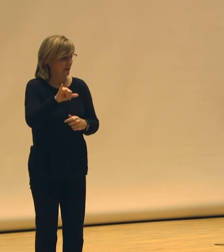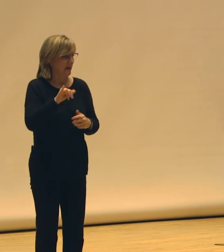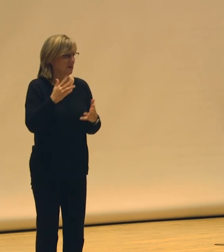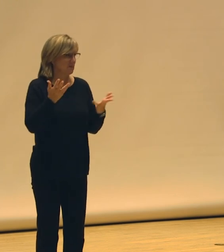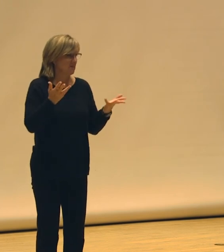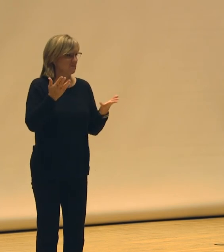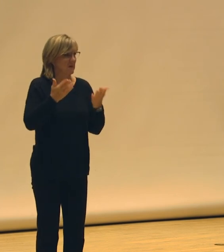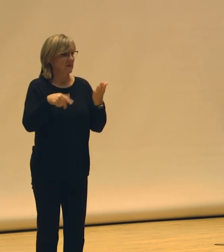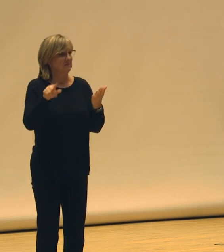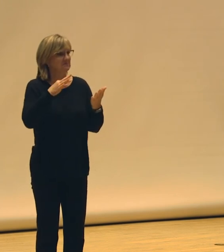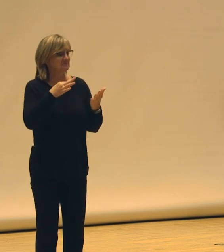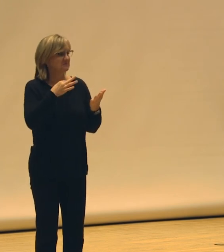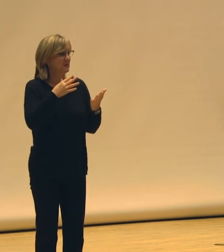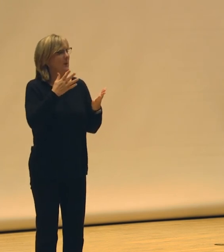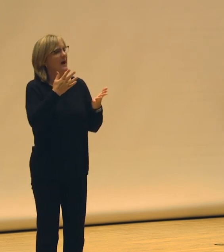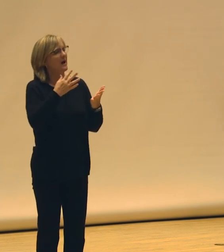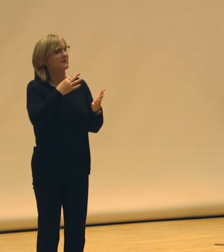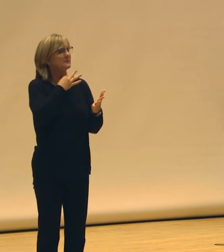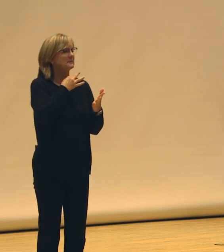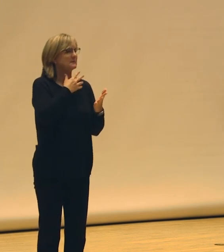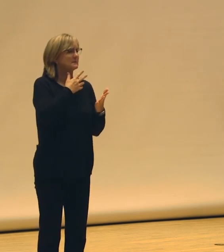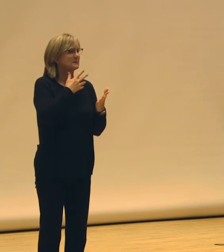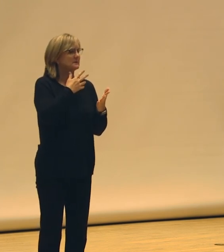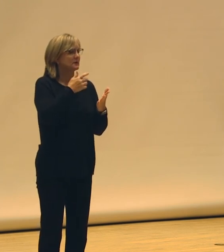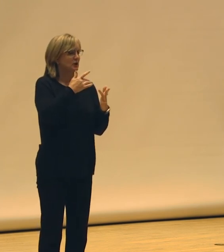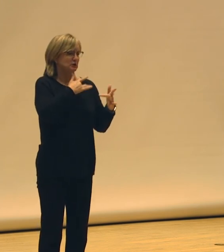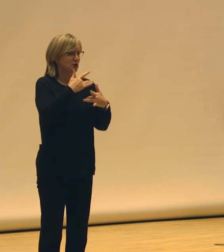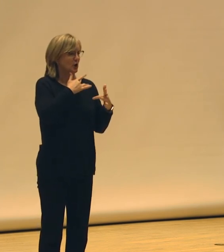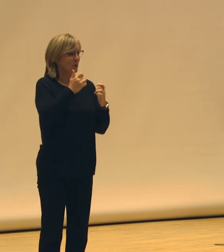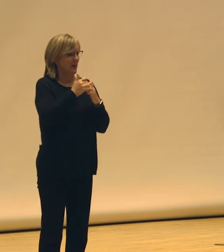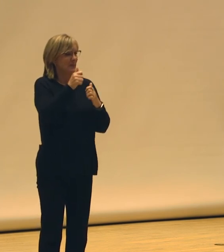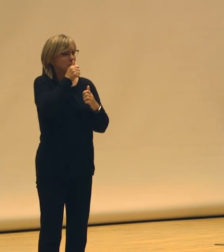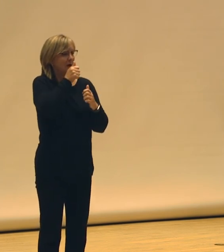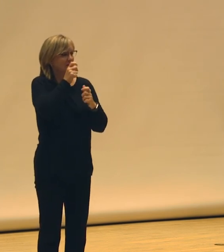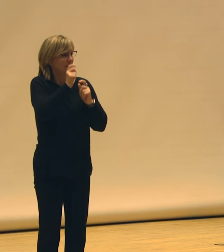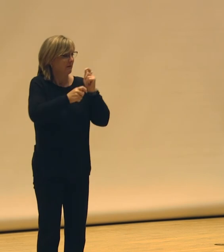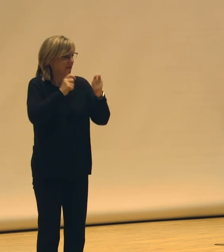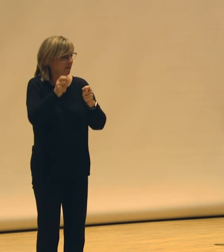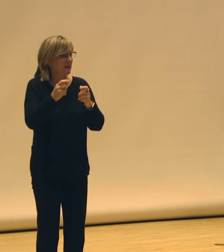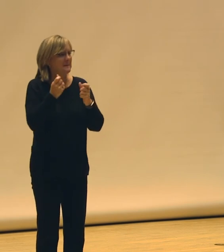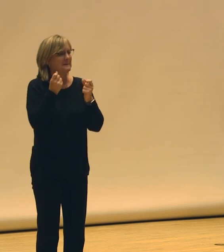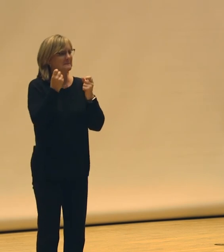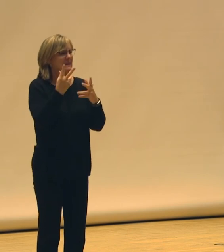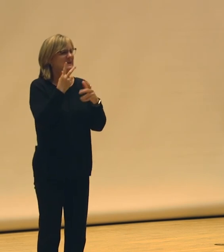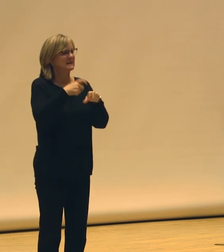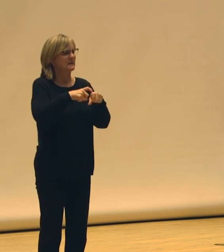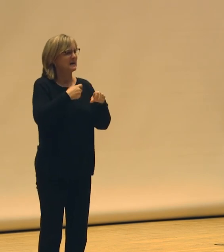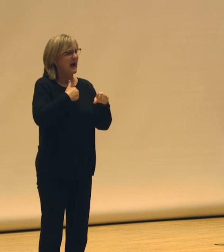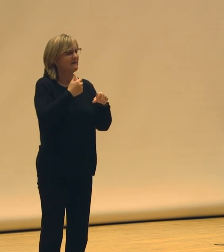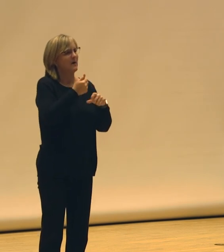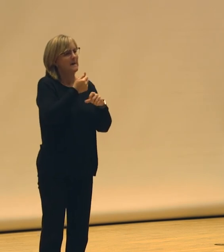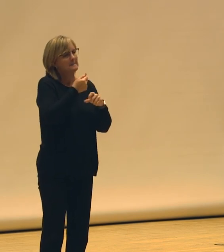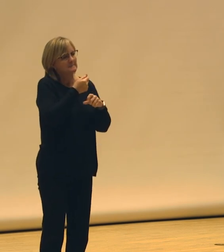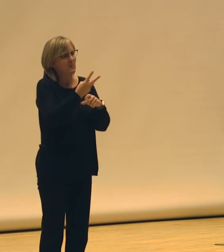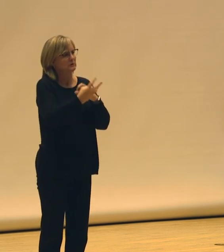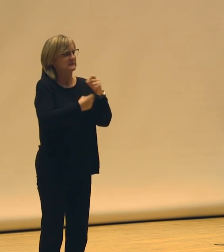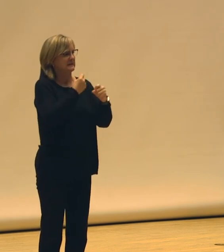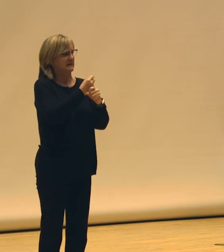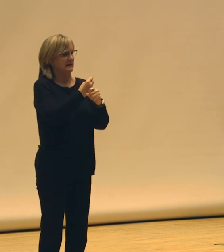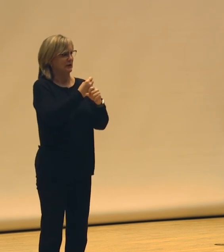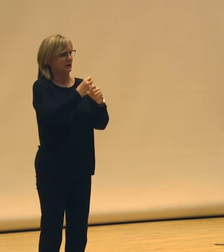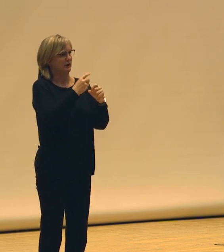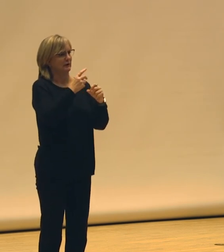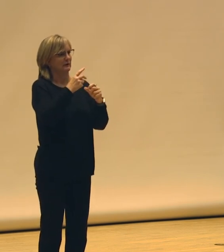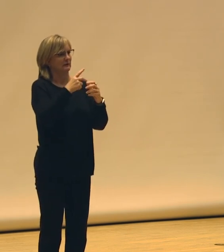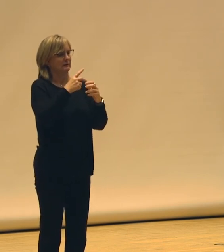A curiosity and a concern that I have with private philanthropy is like, a lot of times there are these like multi-year initiatives that they investigate, or invest